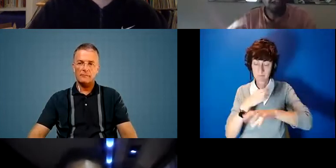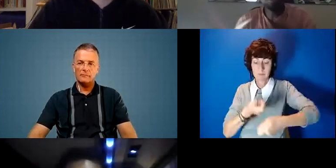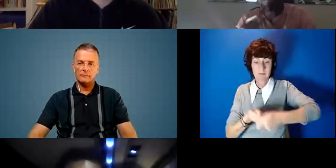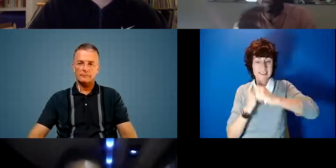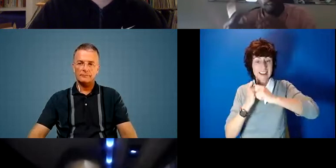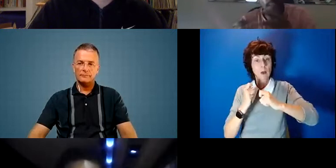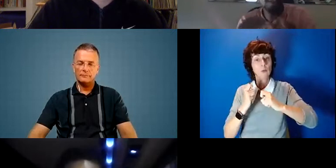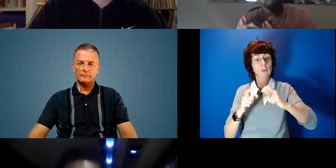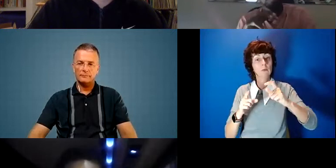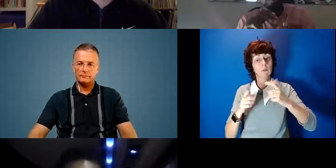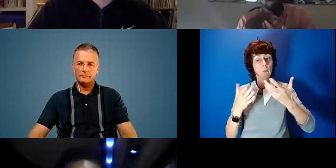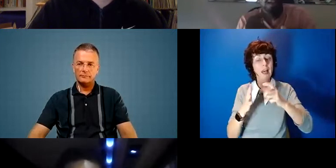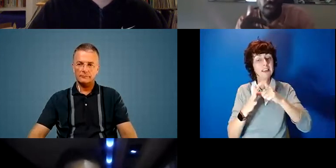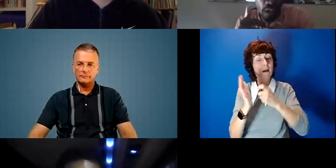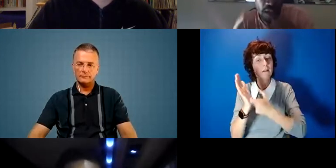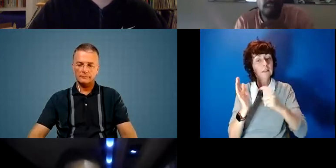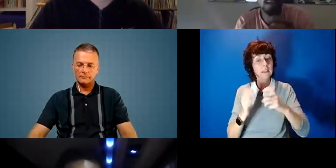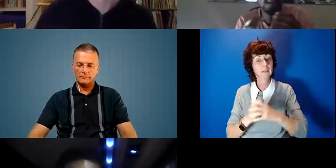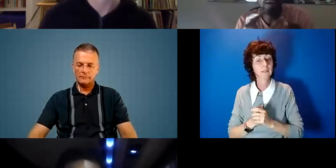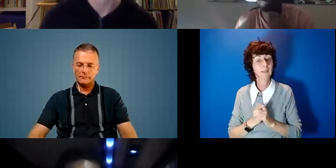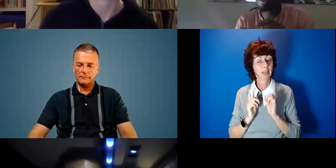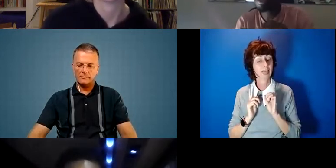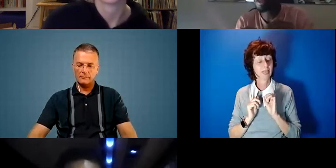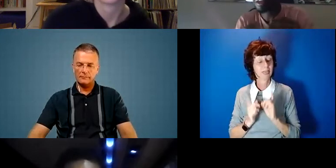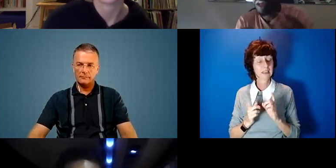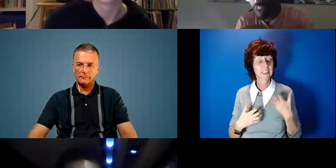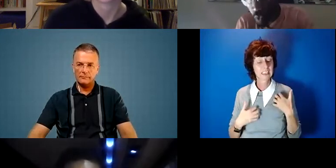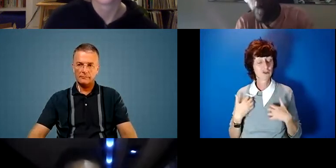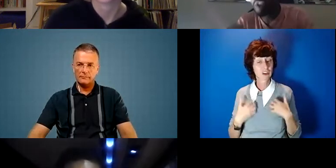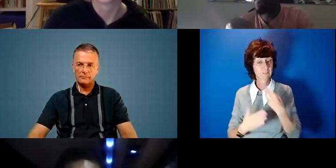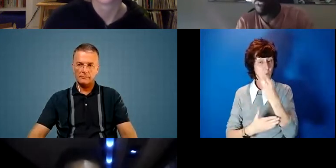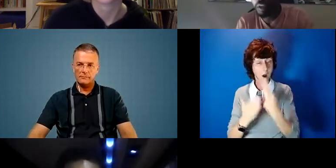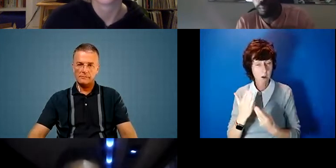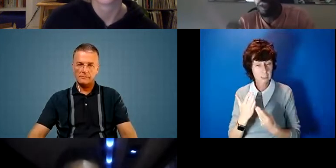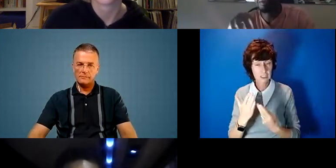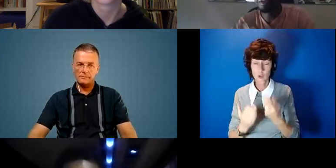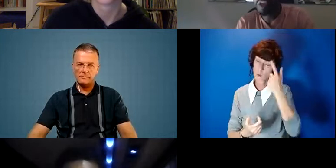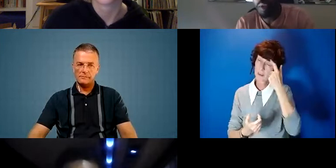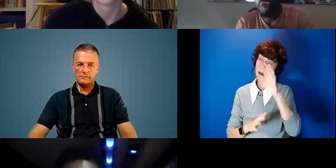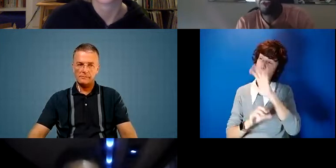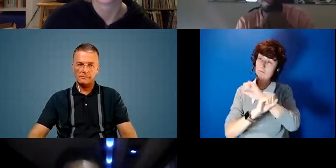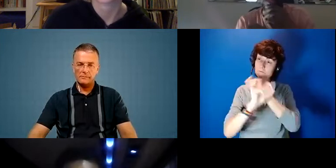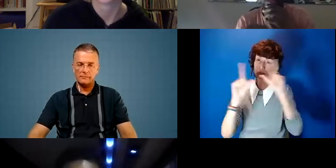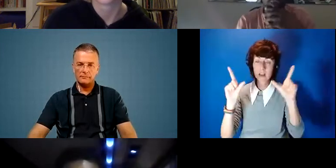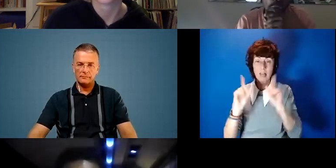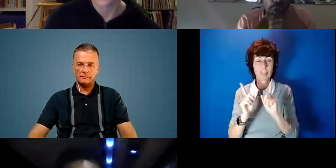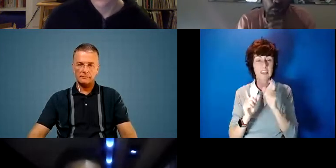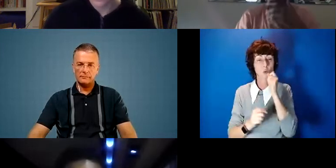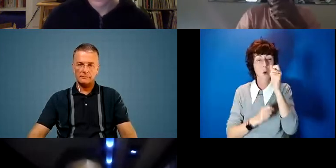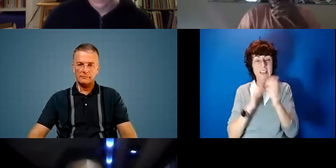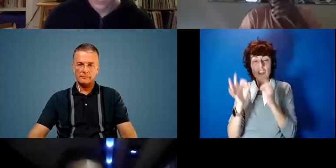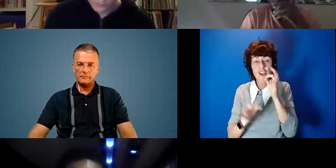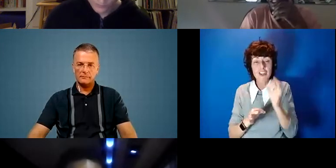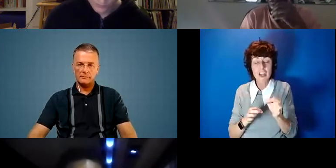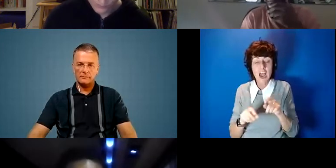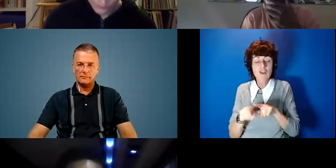these are some of the ways that I think artists on the continents are trying to think about these questions and trying to ground